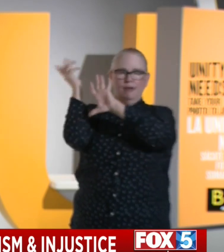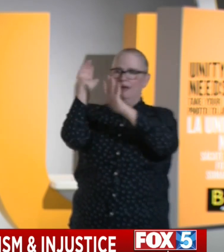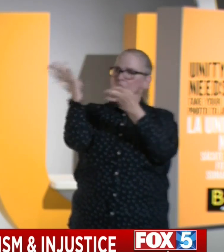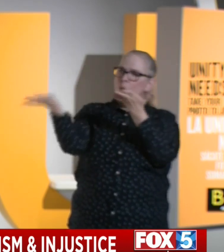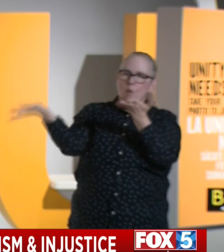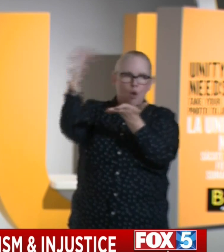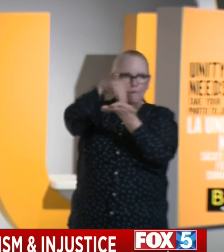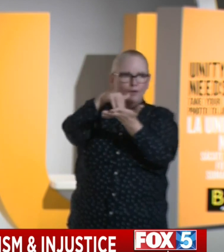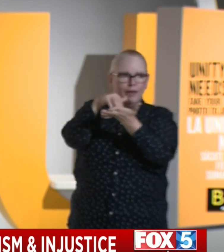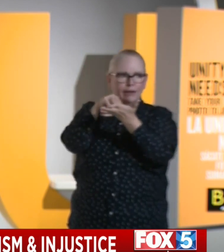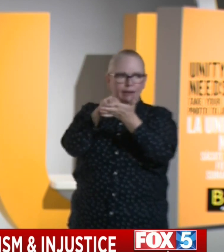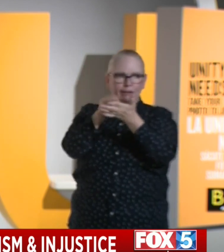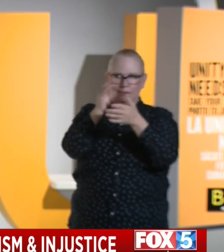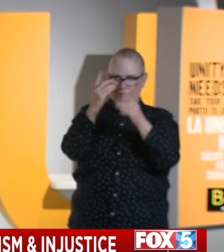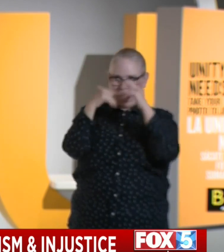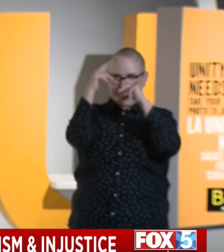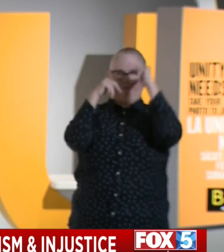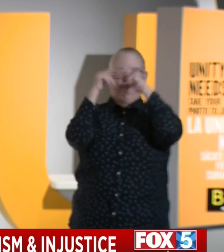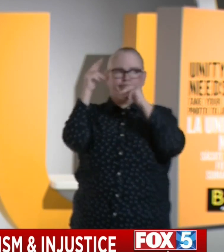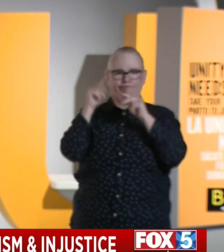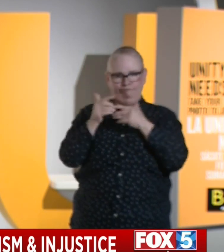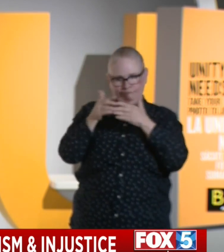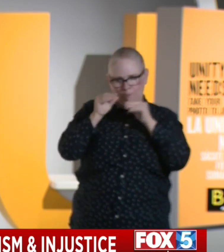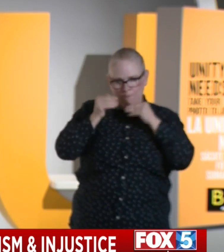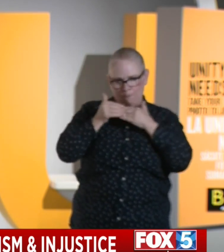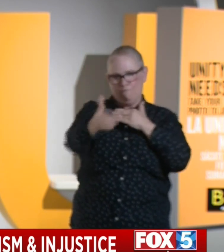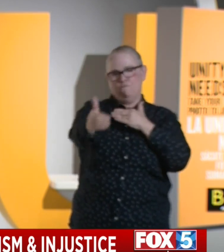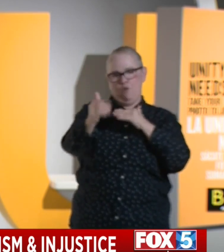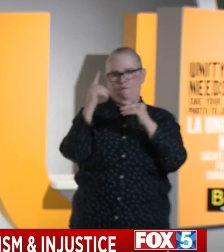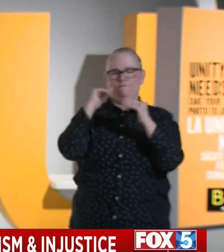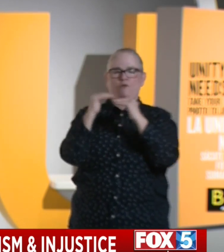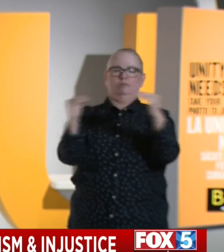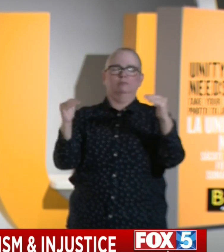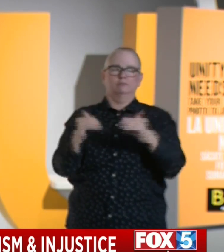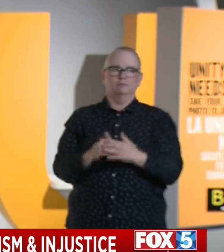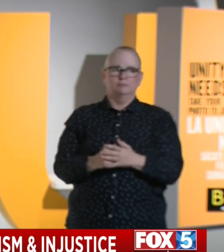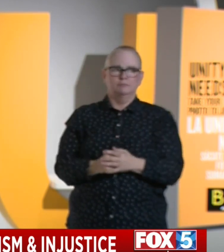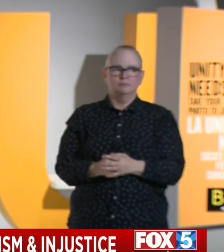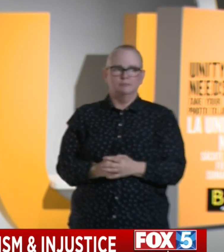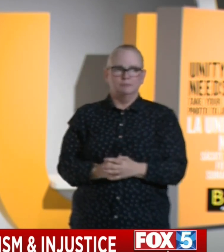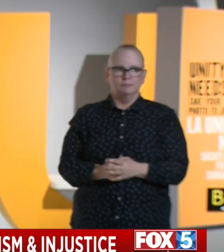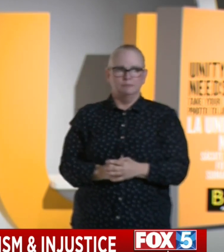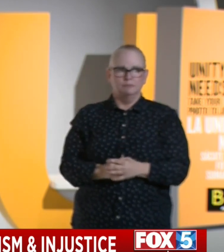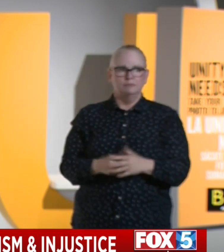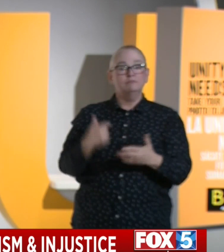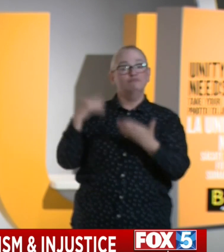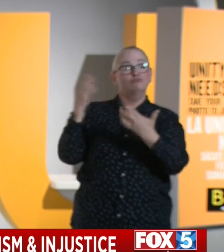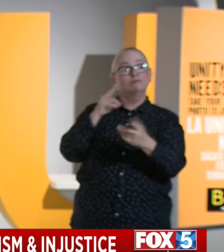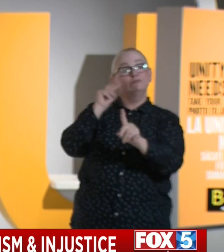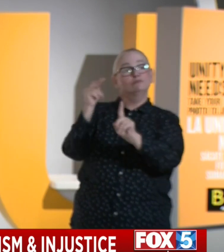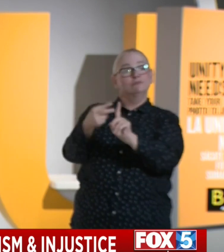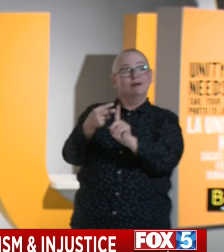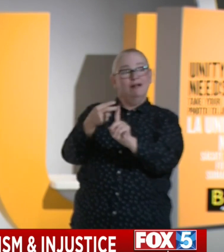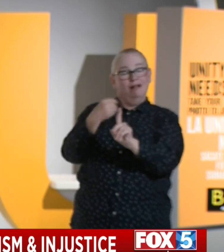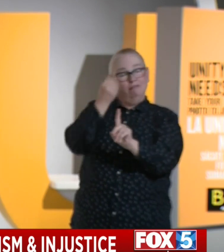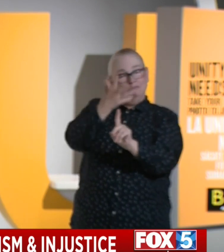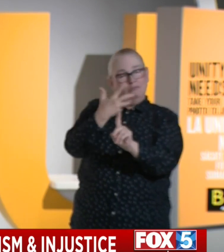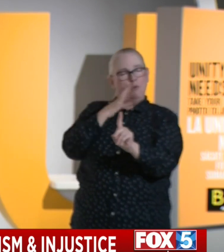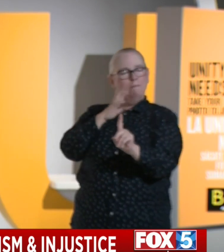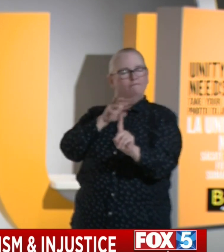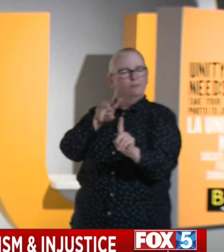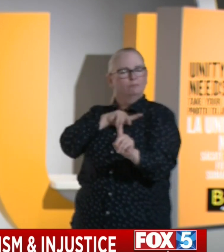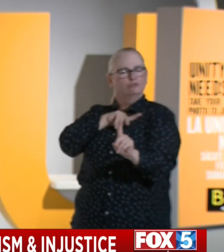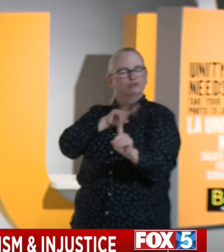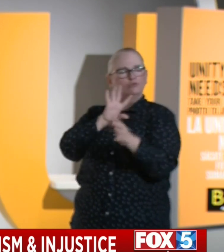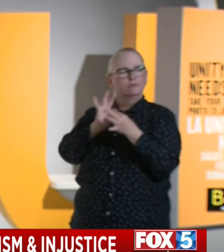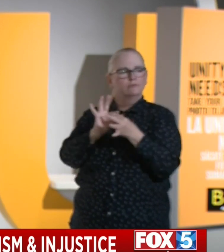I'm honored to be able to provide advice, and I think I bring a very perspective, and it's personal for me. One, as you can see, I'm